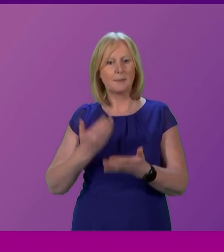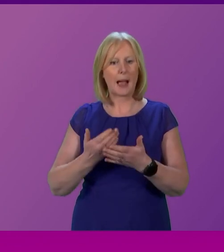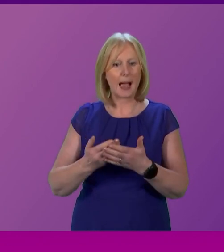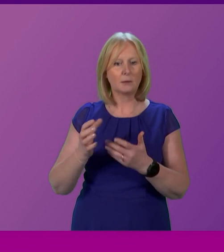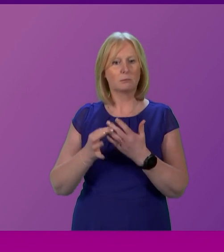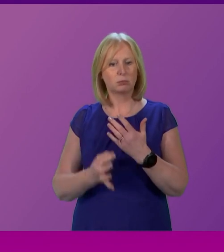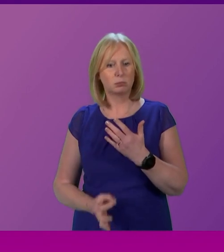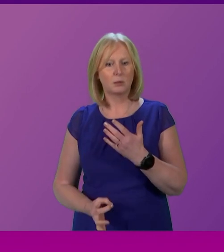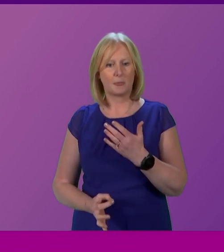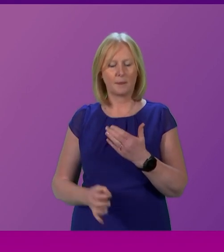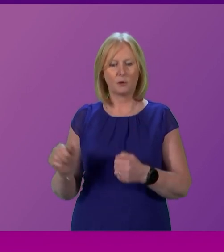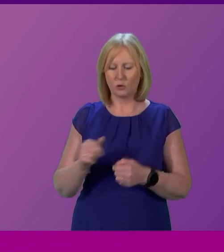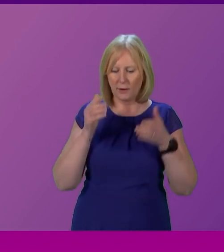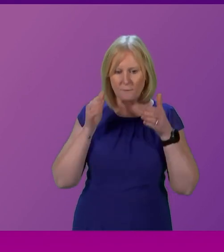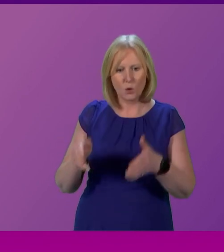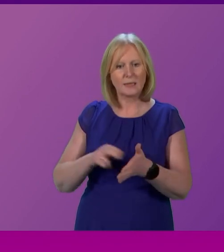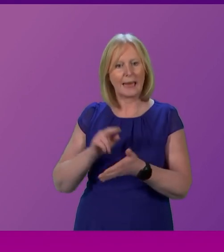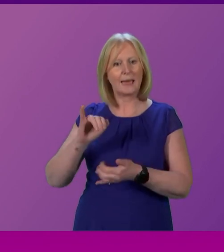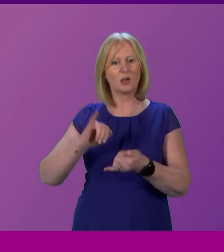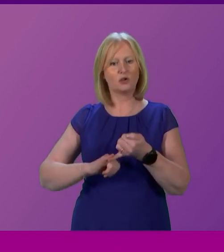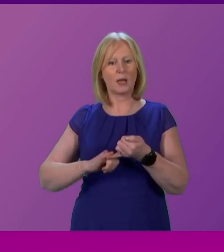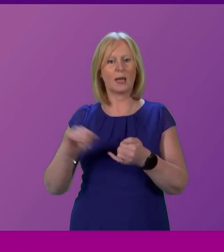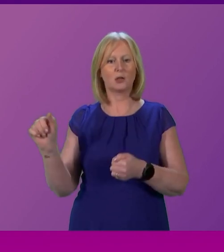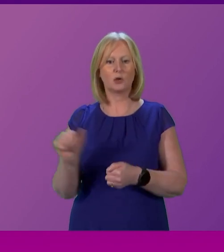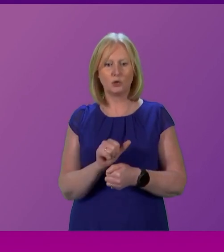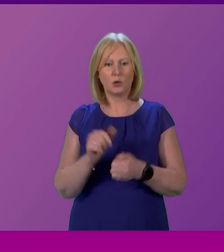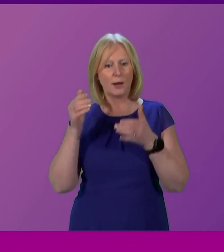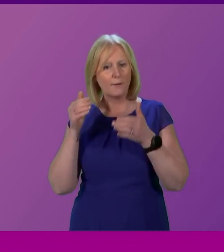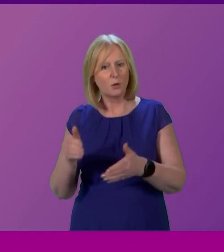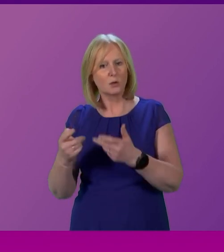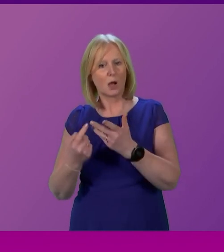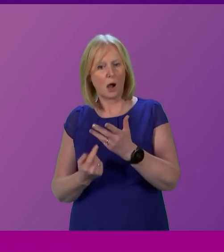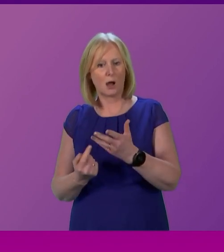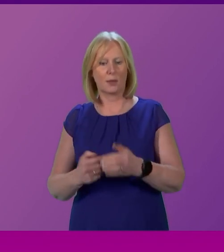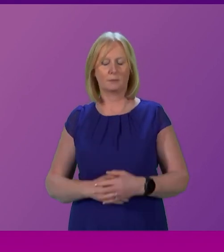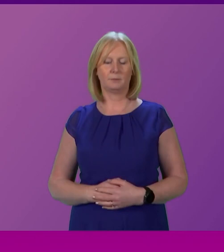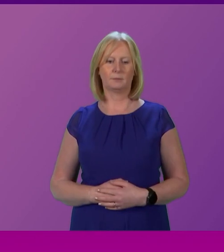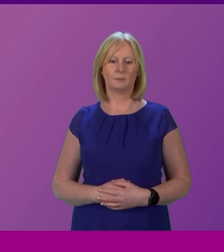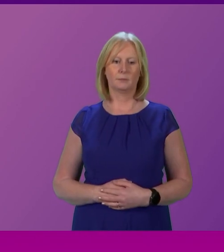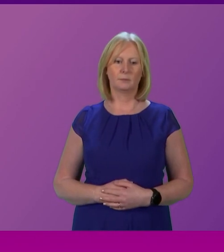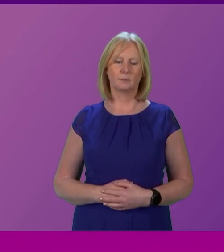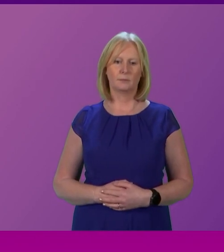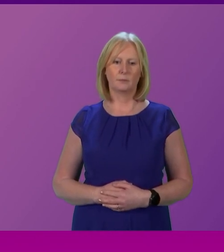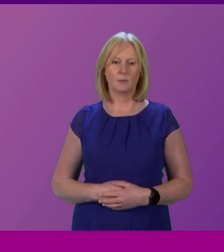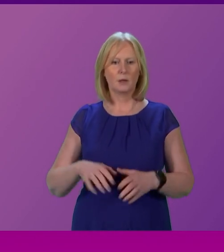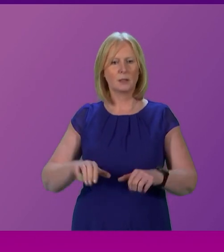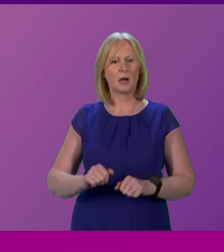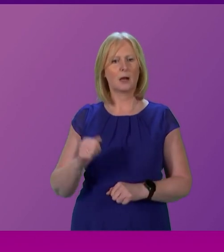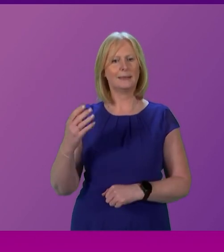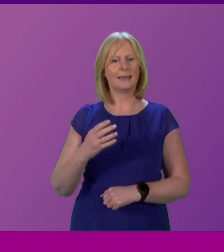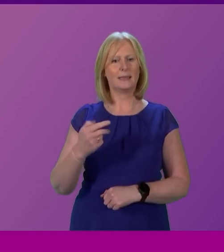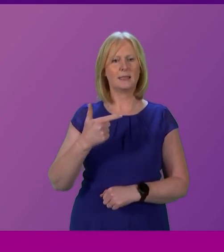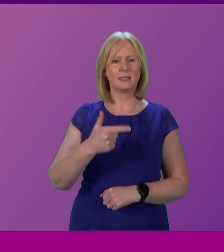Scottish Government should focus on the NHS and pressing domestic issues. I will touch on these as I progress. But I began in 1979